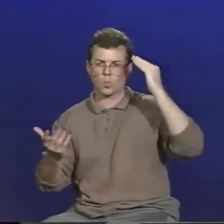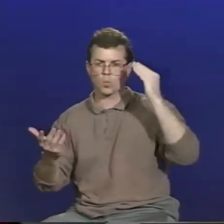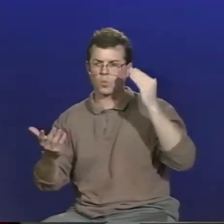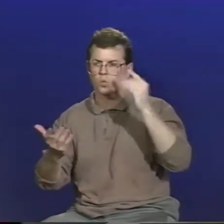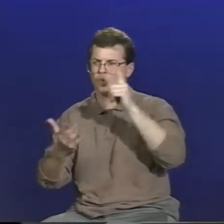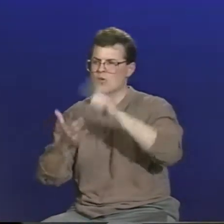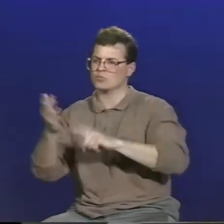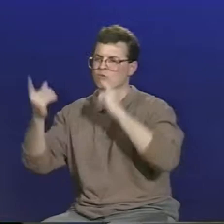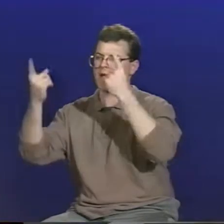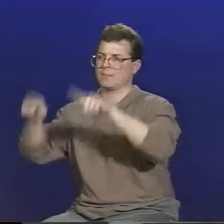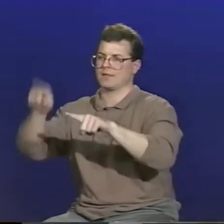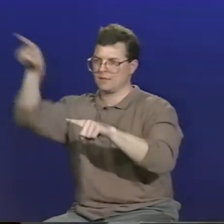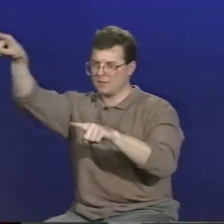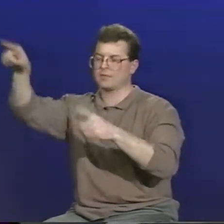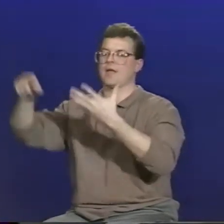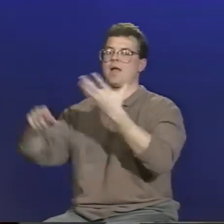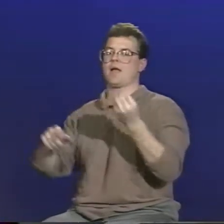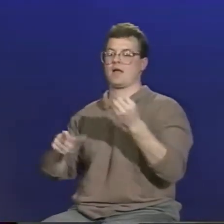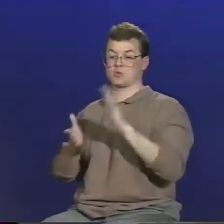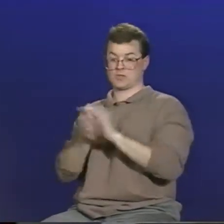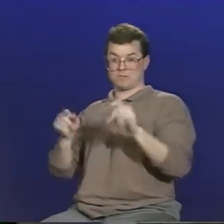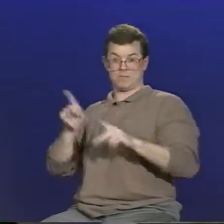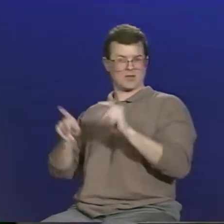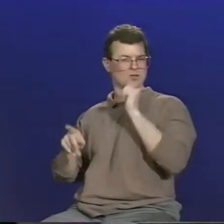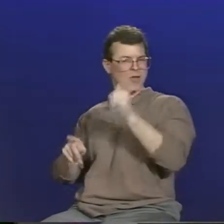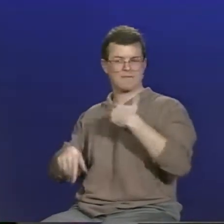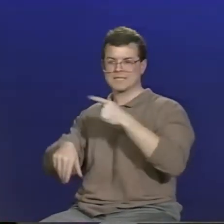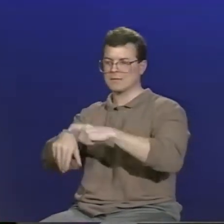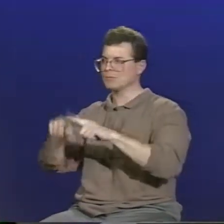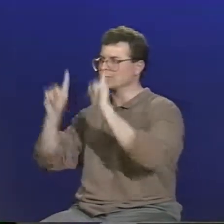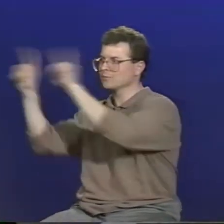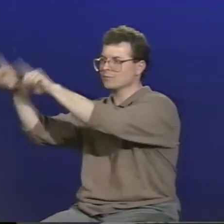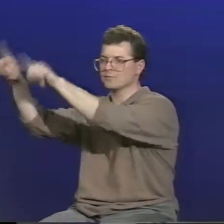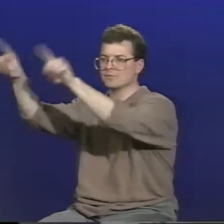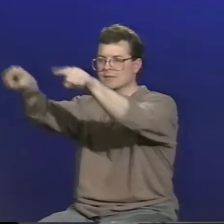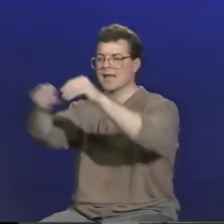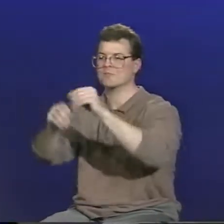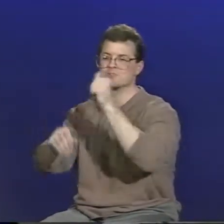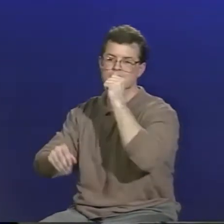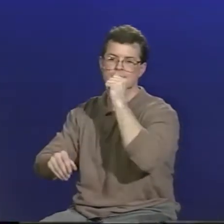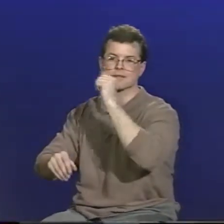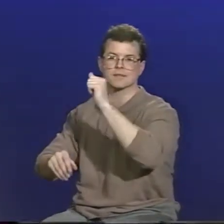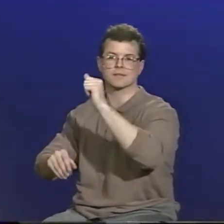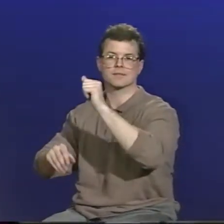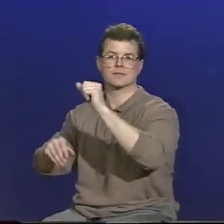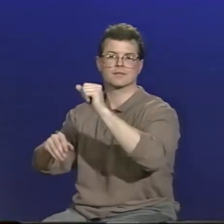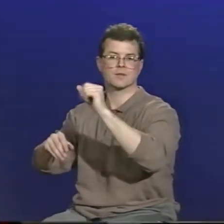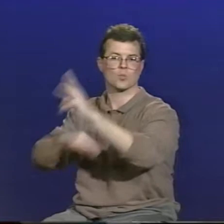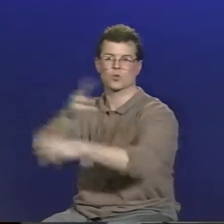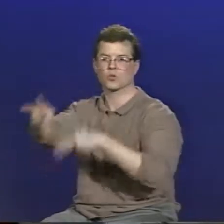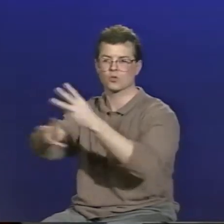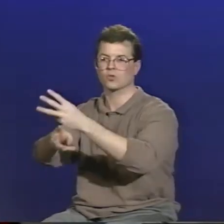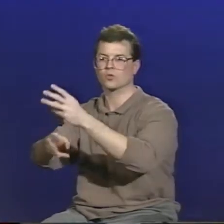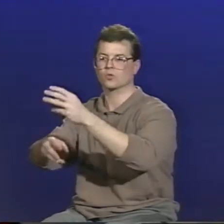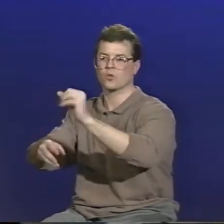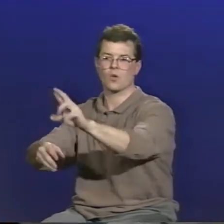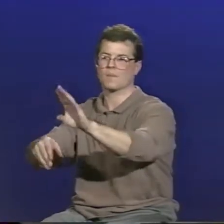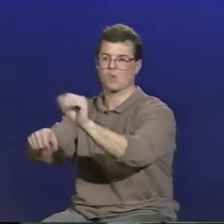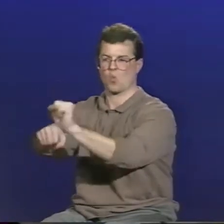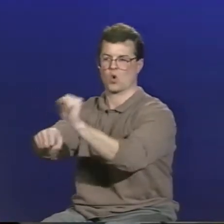Educators often are not familiar with what's happening in the business community. And they don't have time to go out to the private sector and see